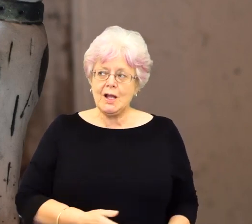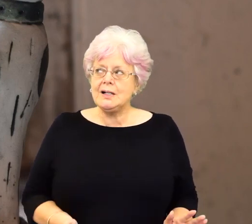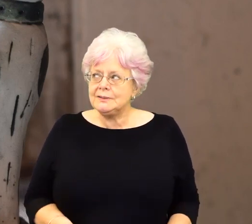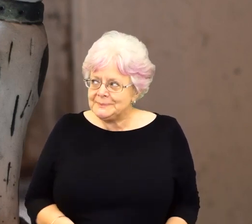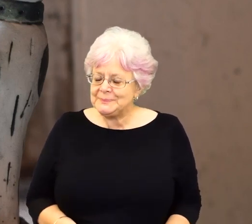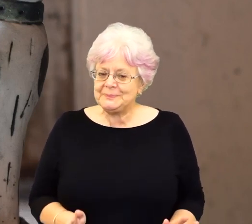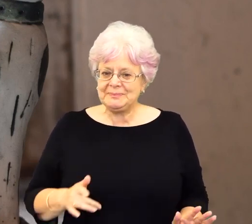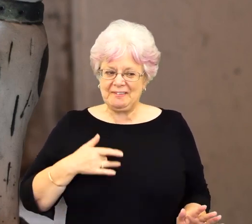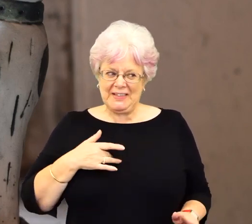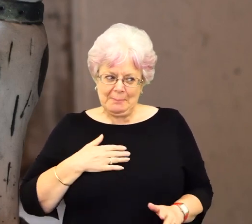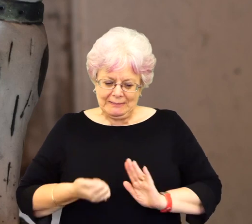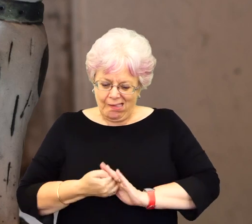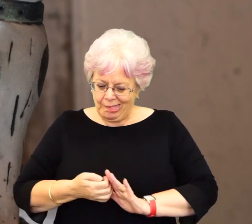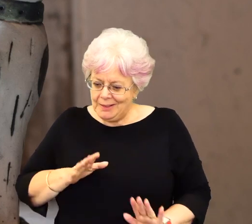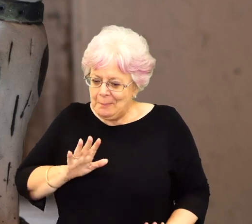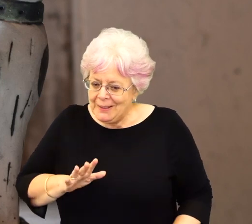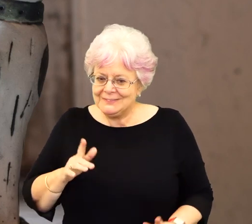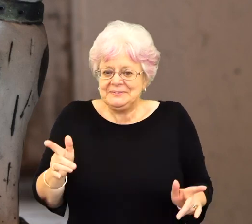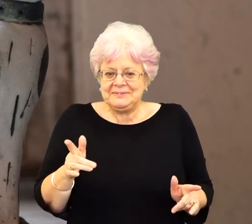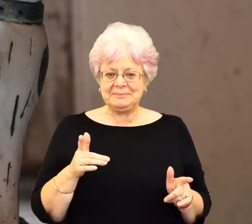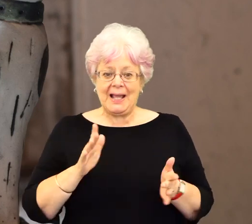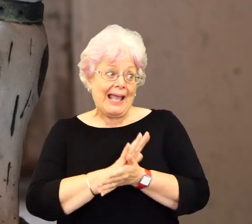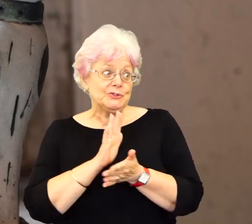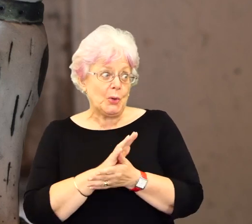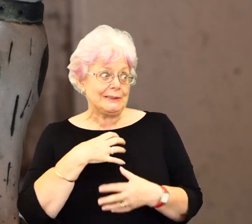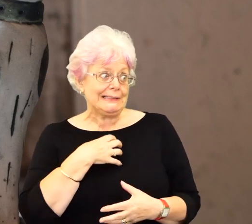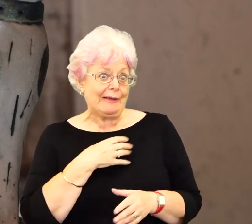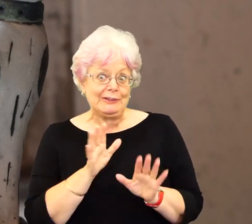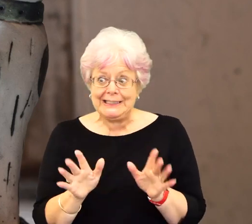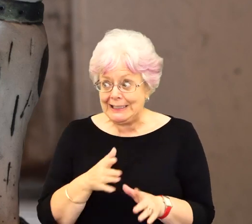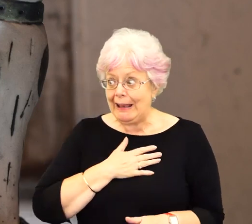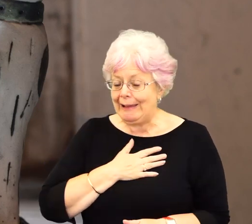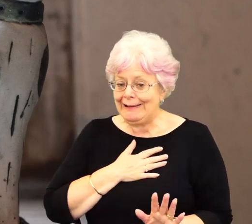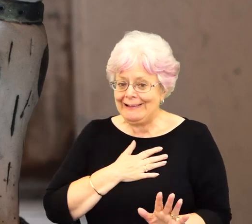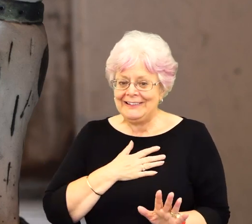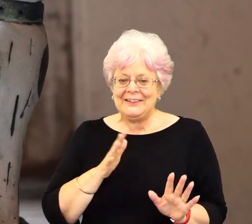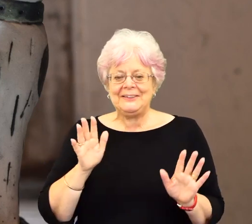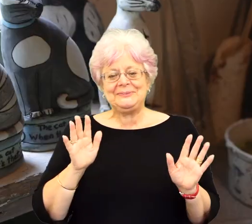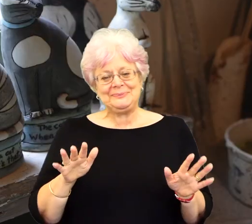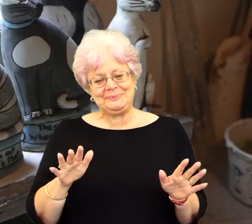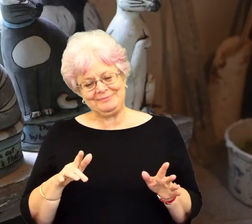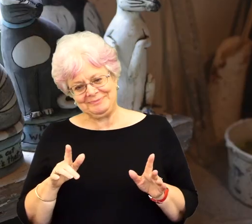feeling a bit of an idiot. also, but anyways, I quite enjoyed being, scaring myself, go off in my little stories.